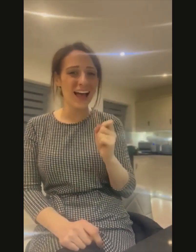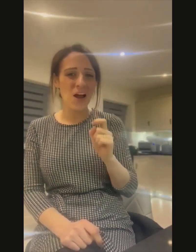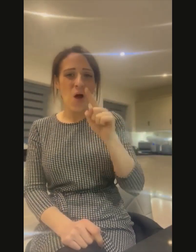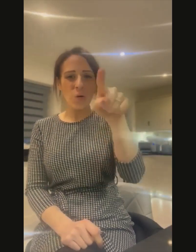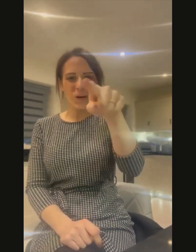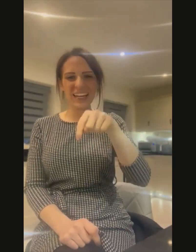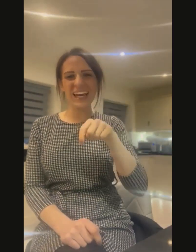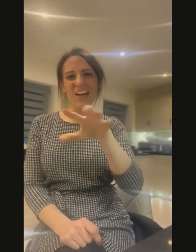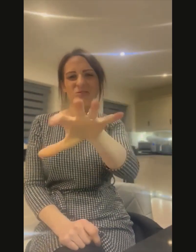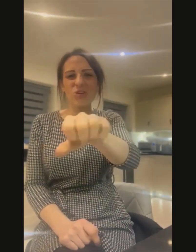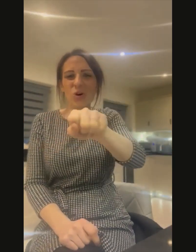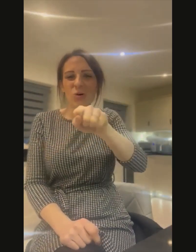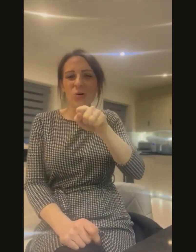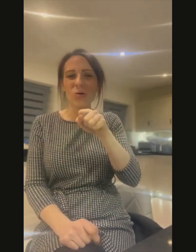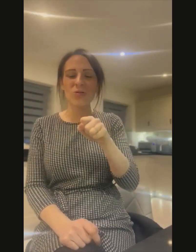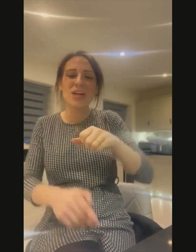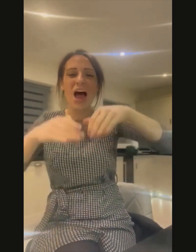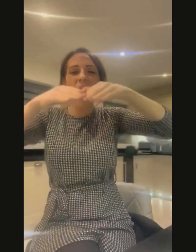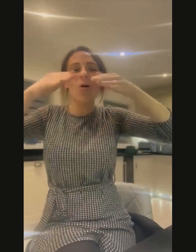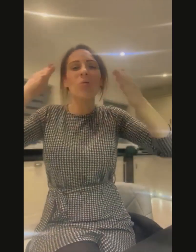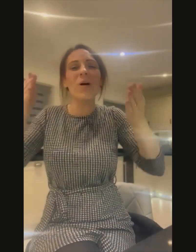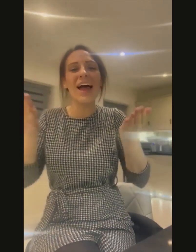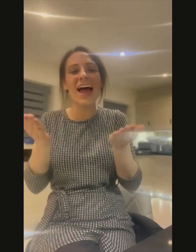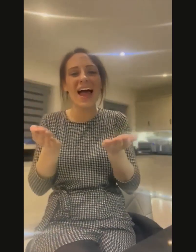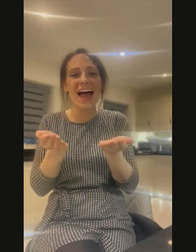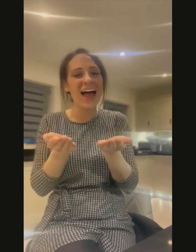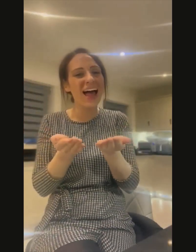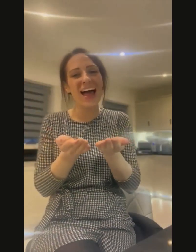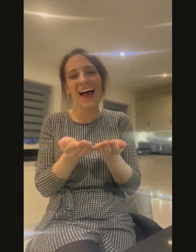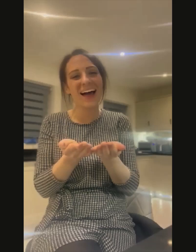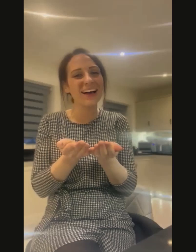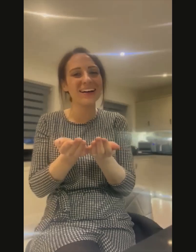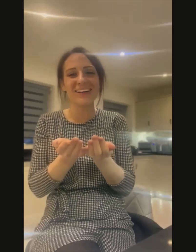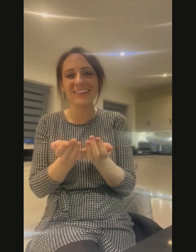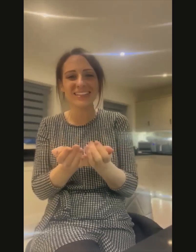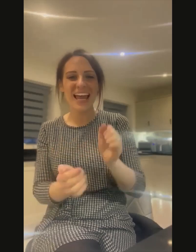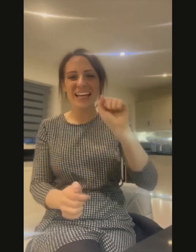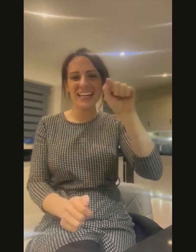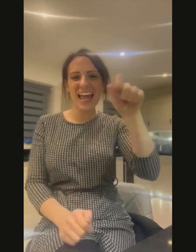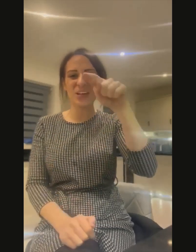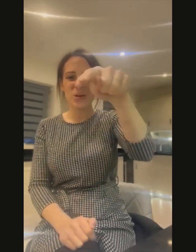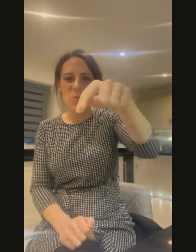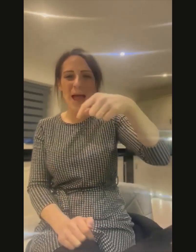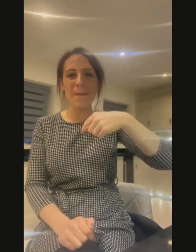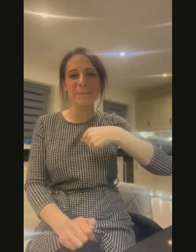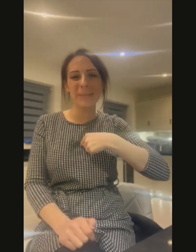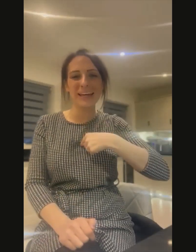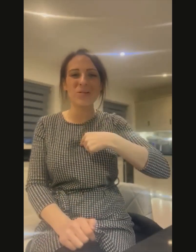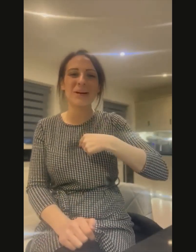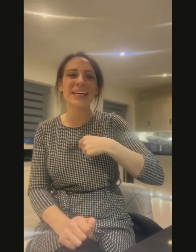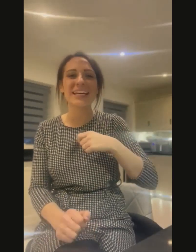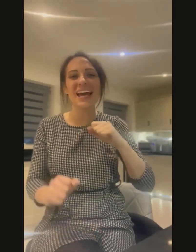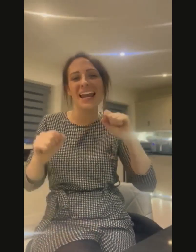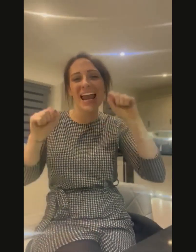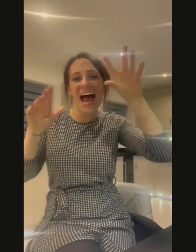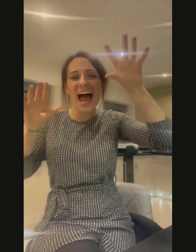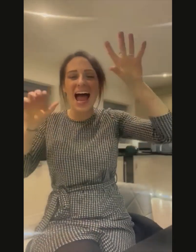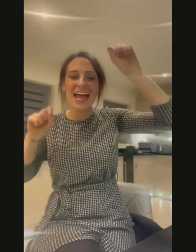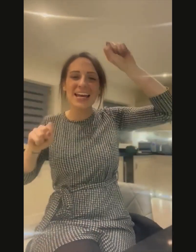We can rule the world Yeah, you and me, we can light up